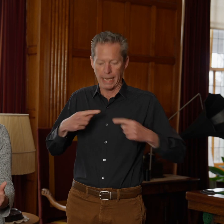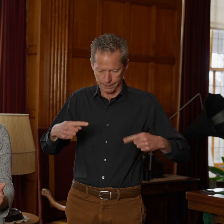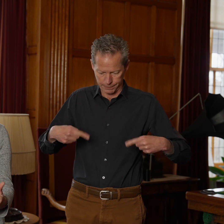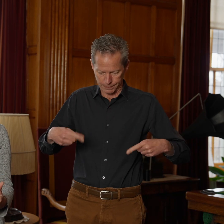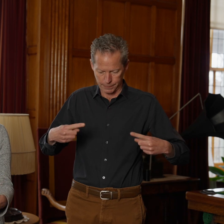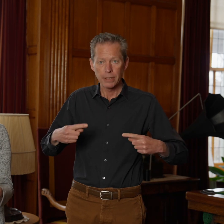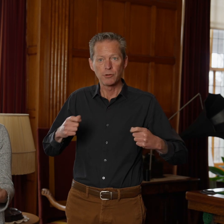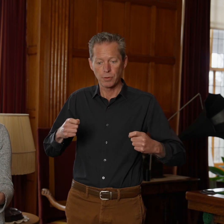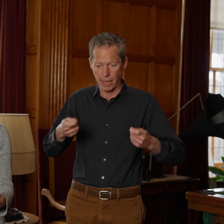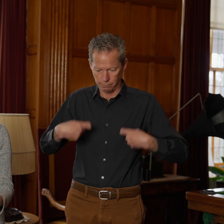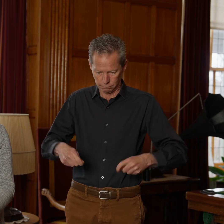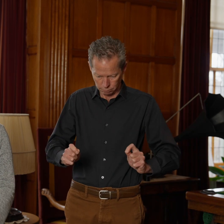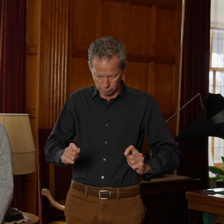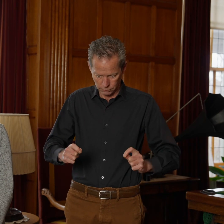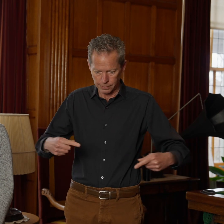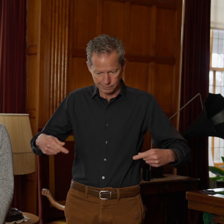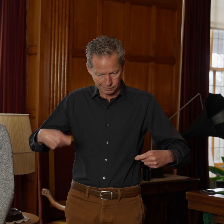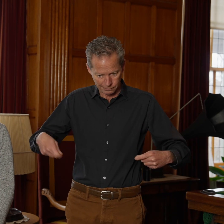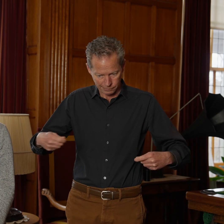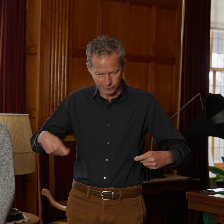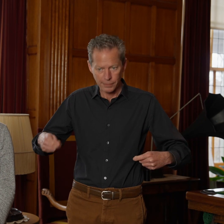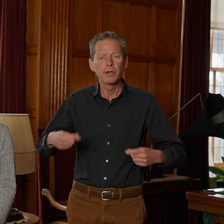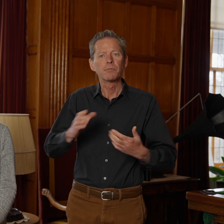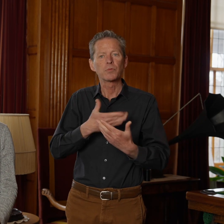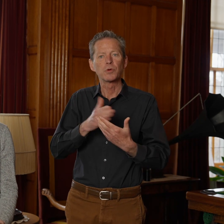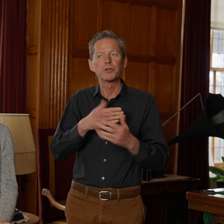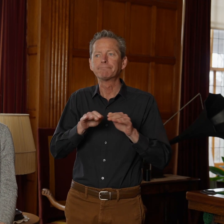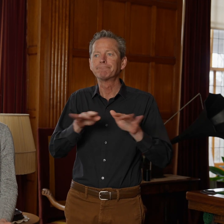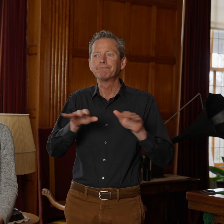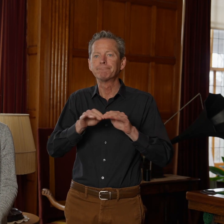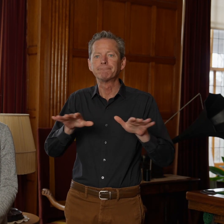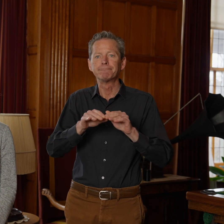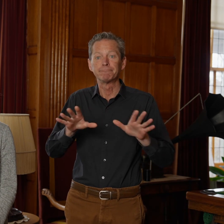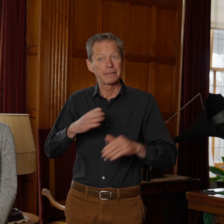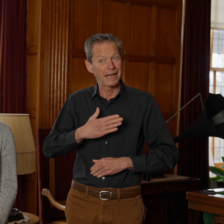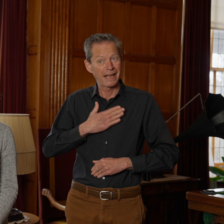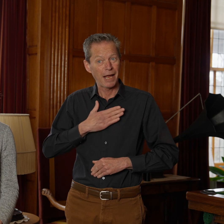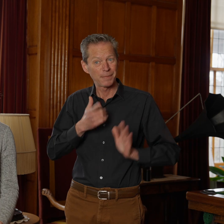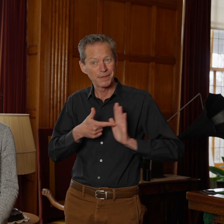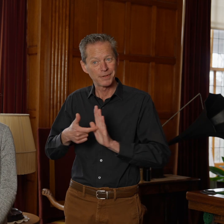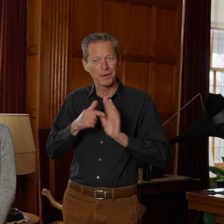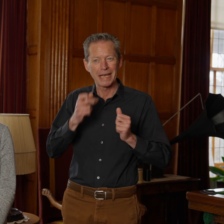pop in and play music when you were entertaining. And I'll be happy to play one of those for you so you can see how it works.